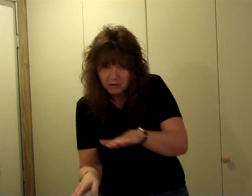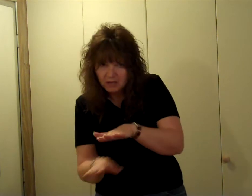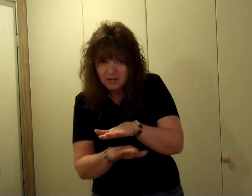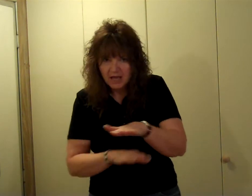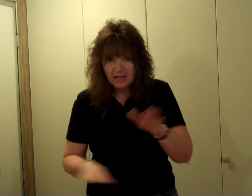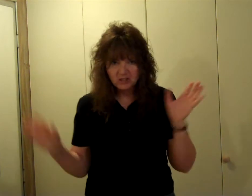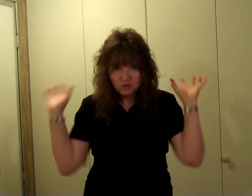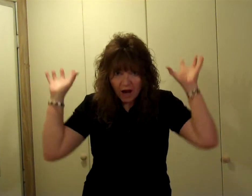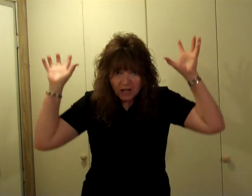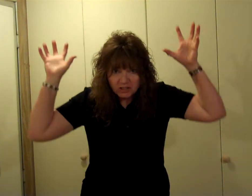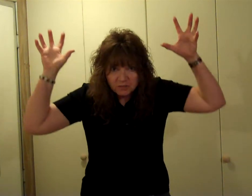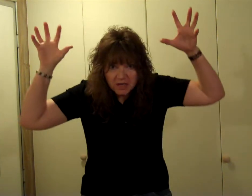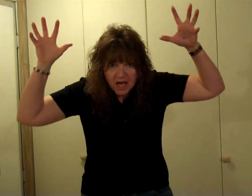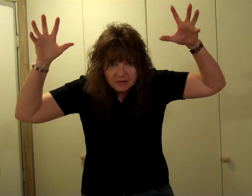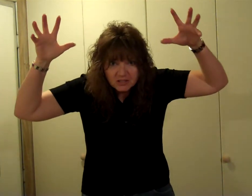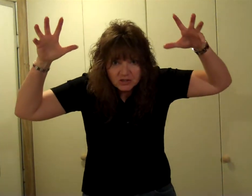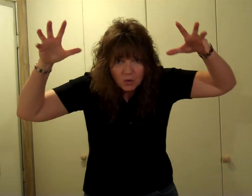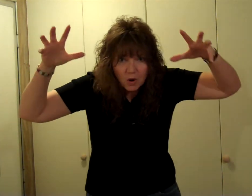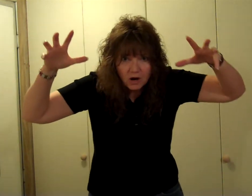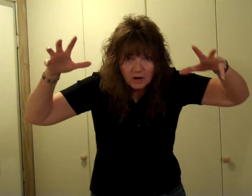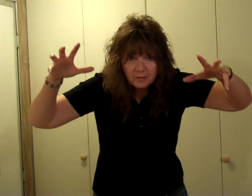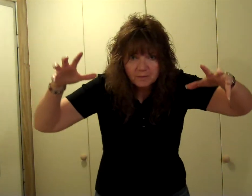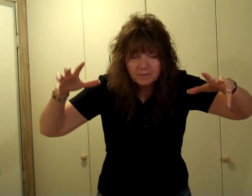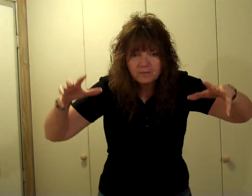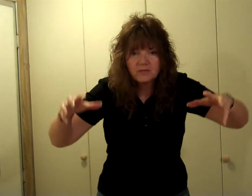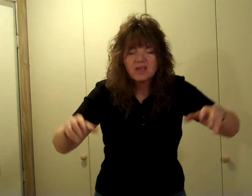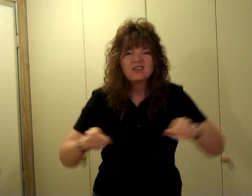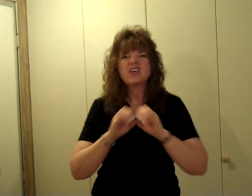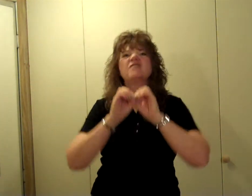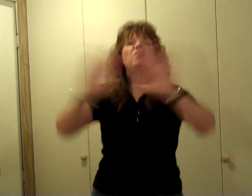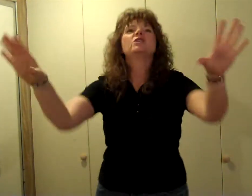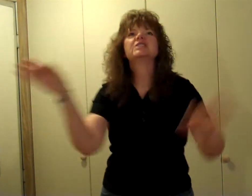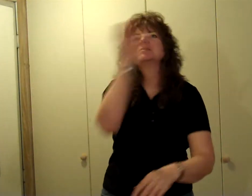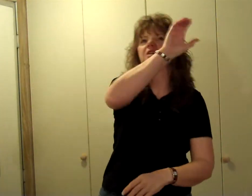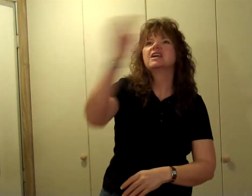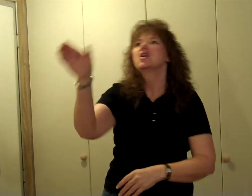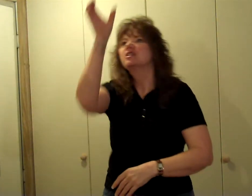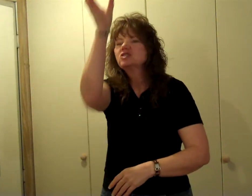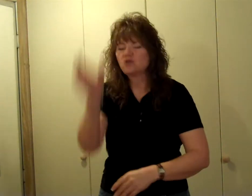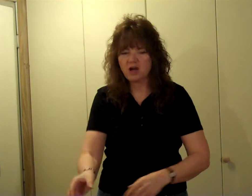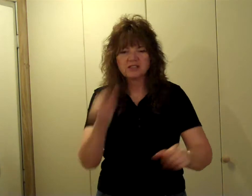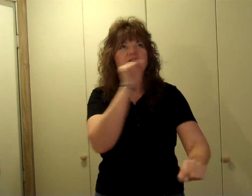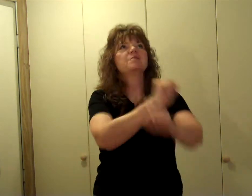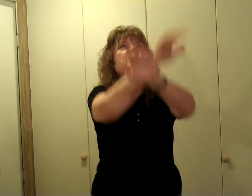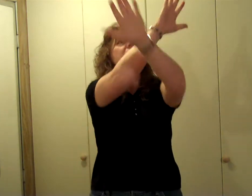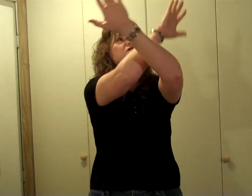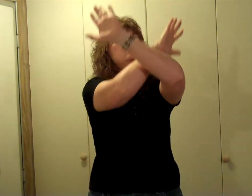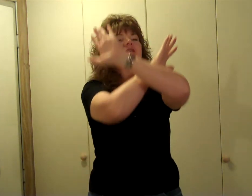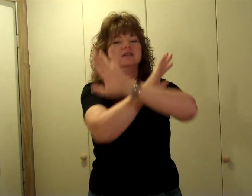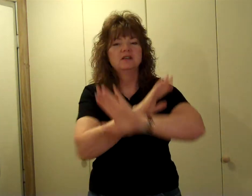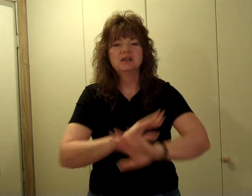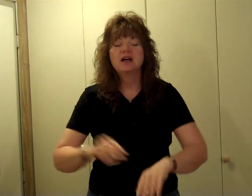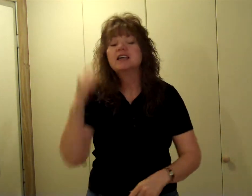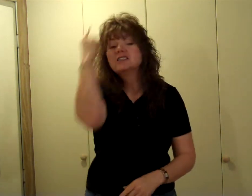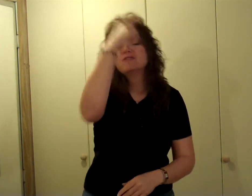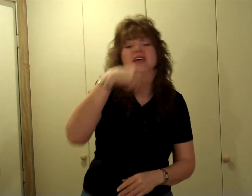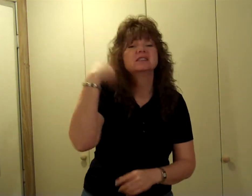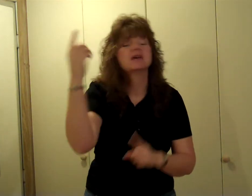to the crowd we had destroyed. They forced him to carry his cross up. As his face they